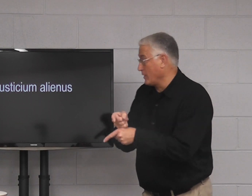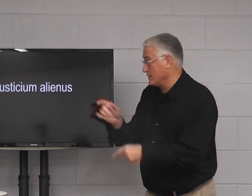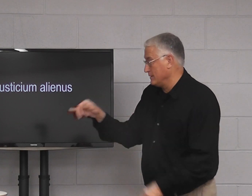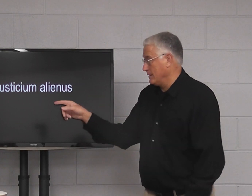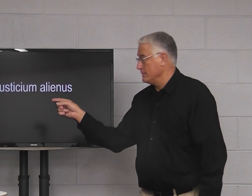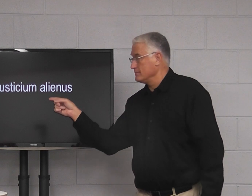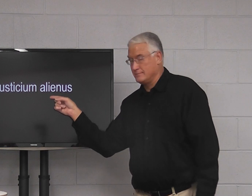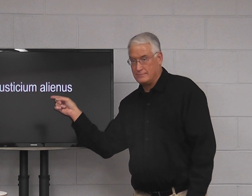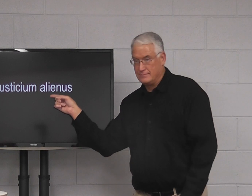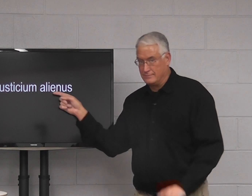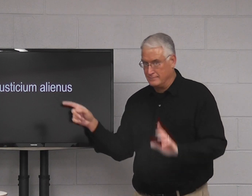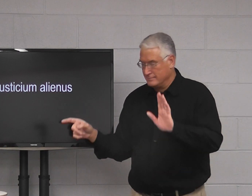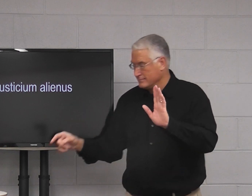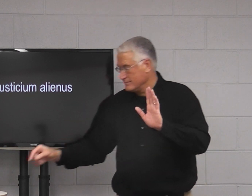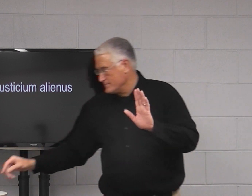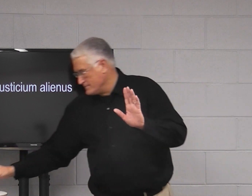Canada is an alien, right?